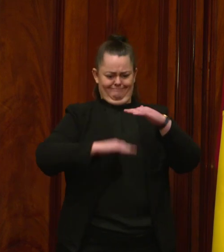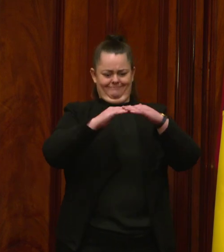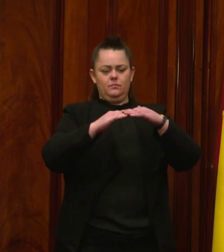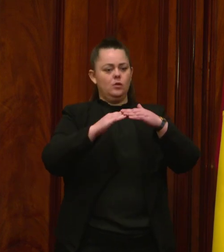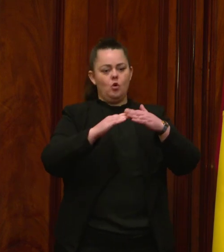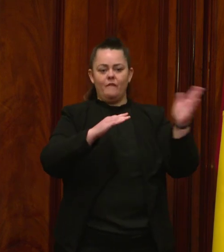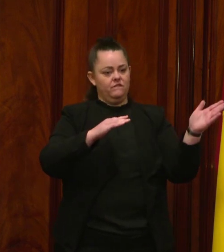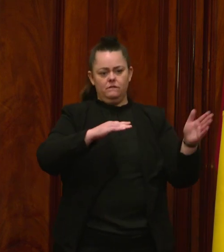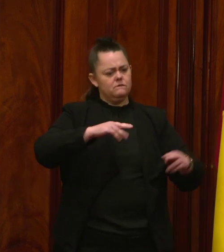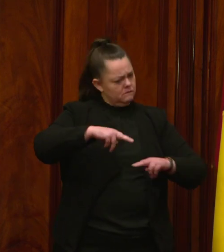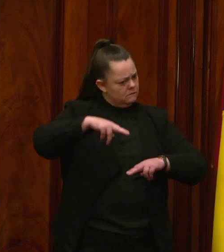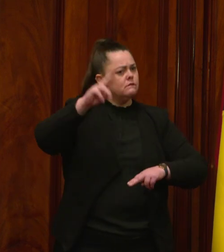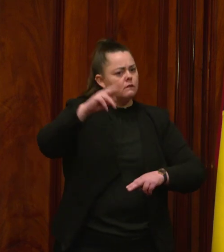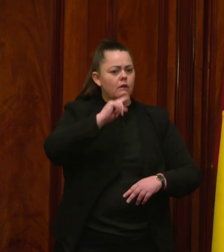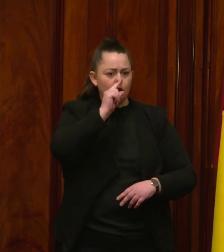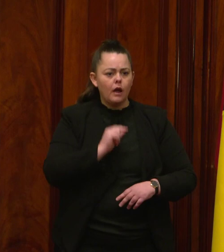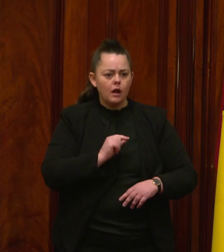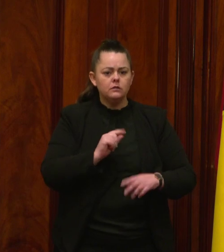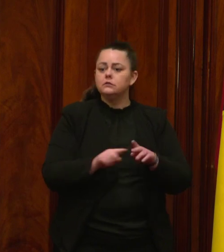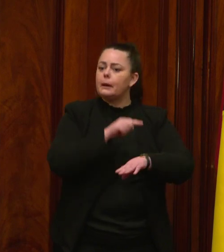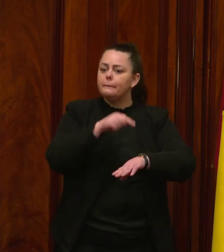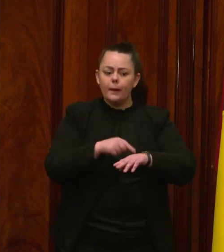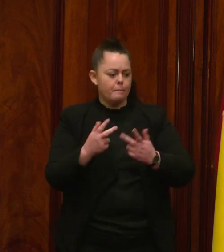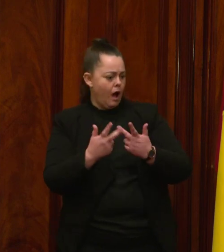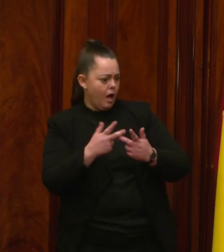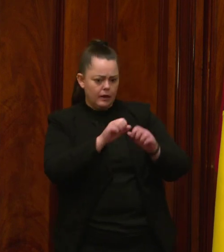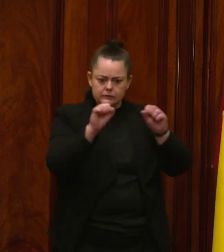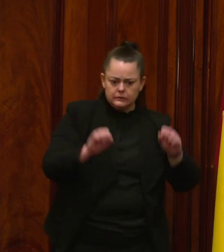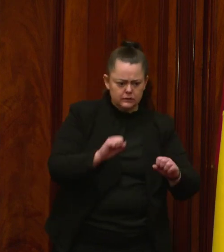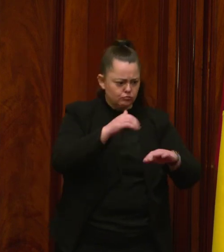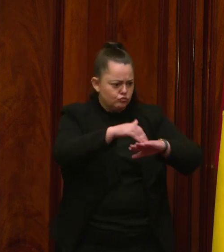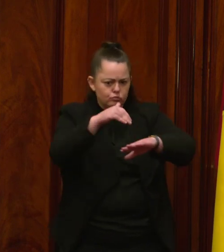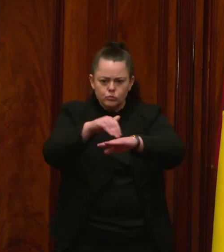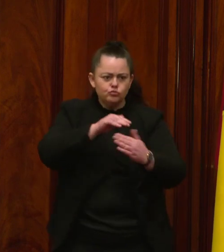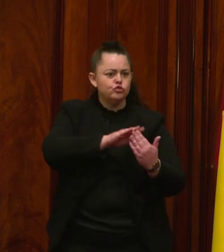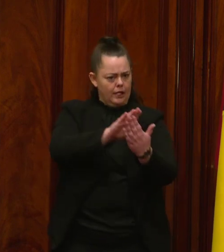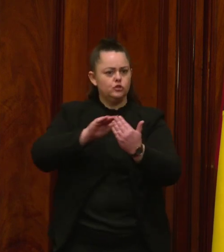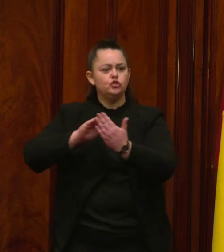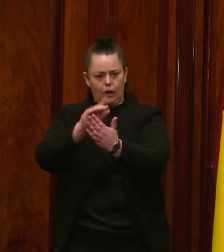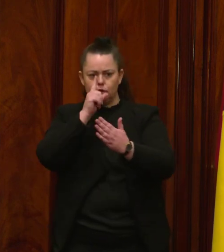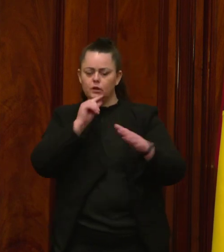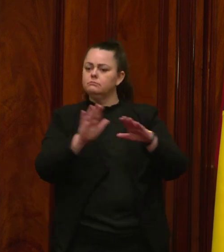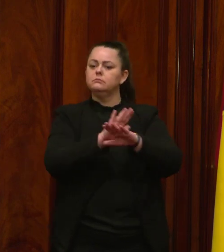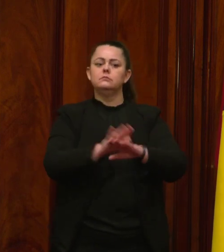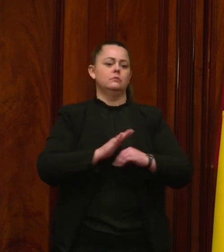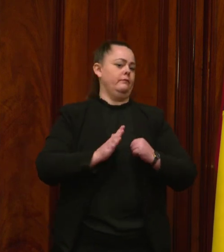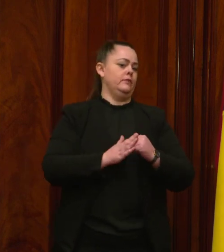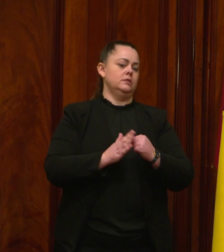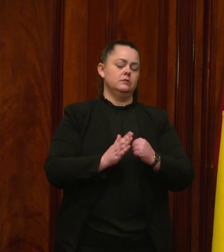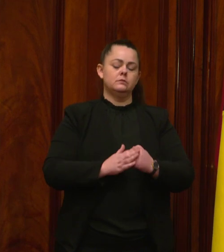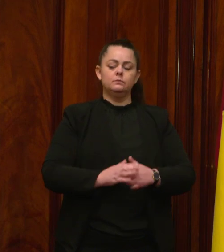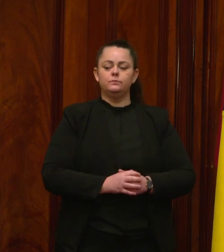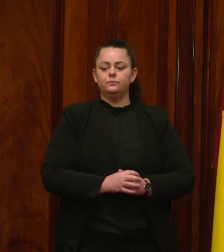while further systemic challenges are addressed. Longer-term structural reform also includes introducing minimum